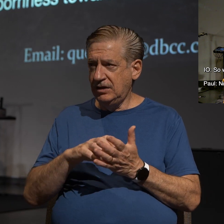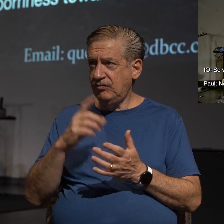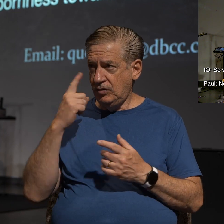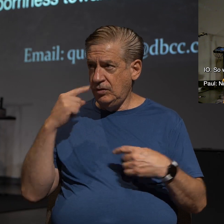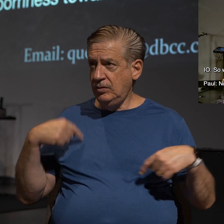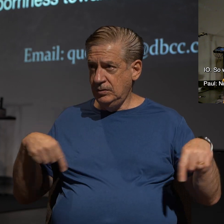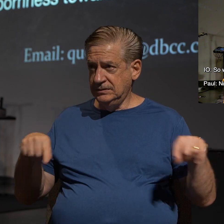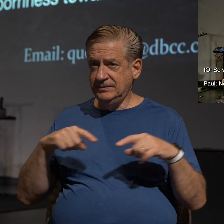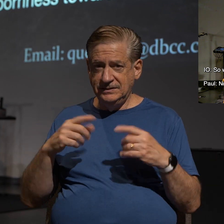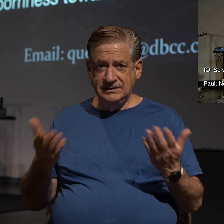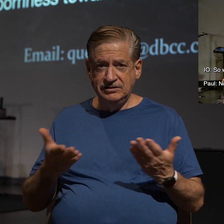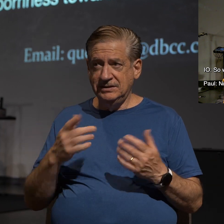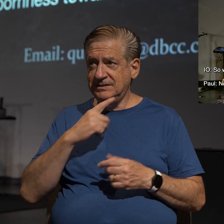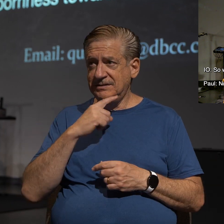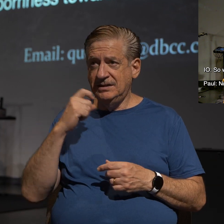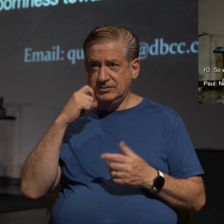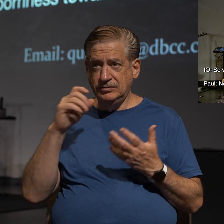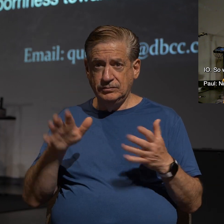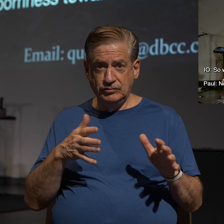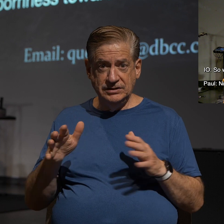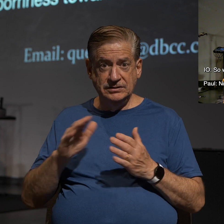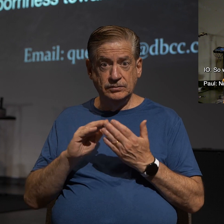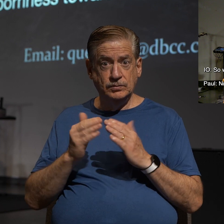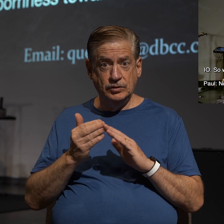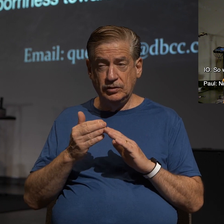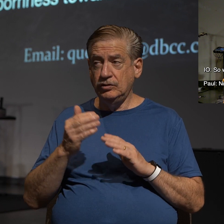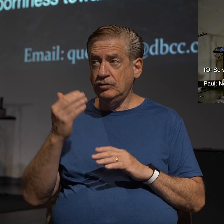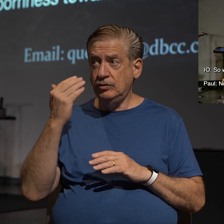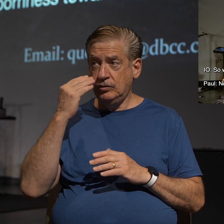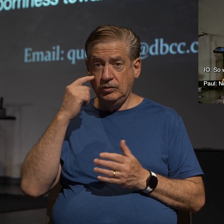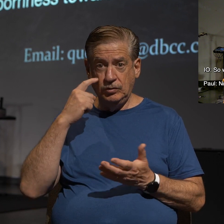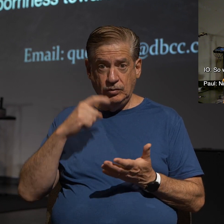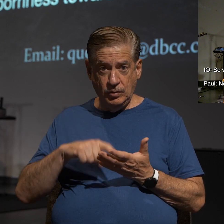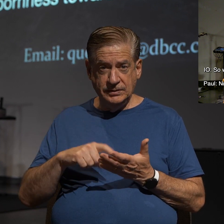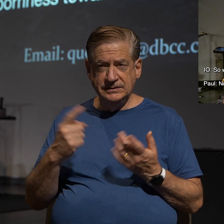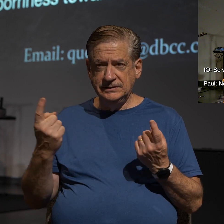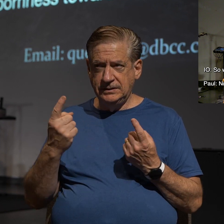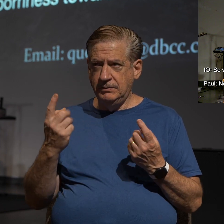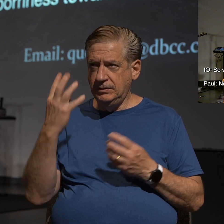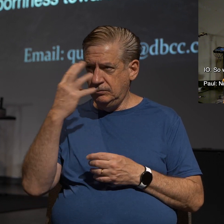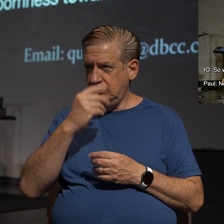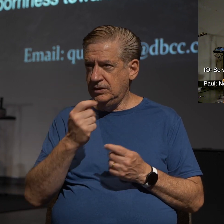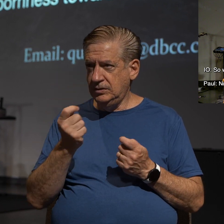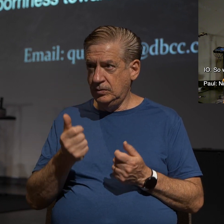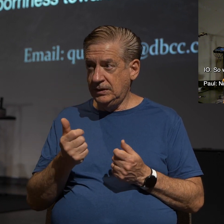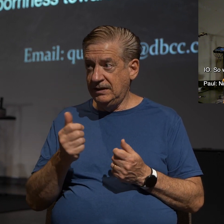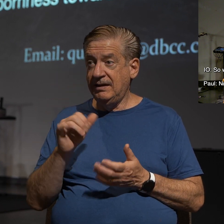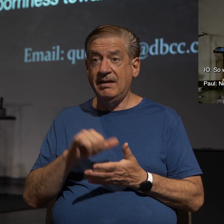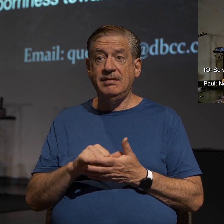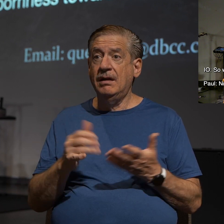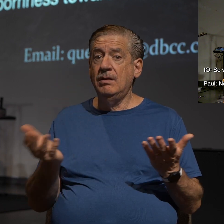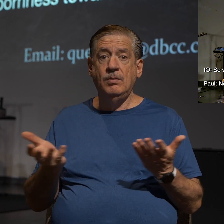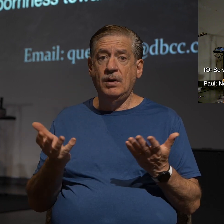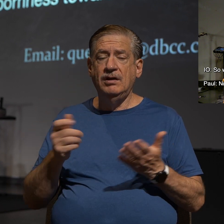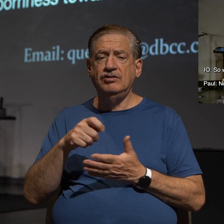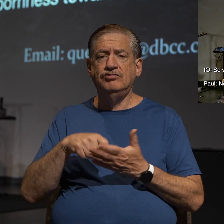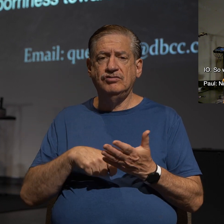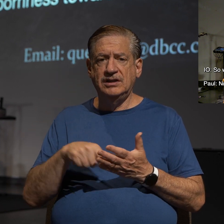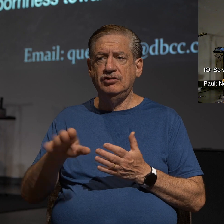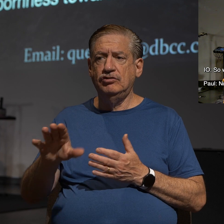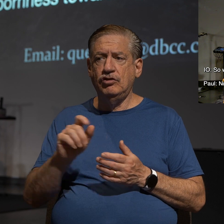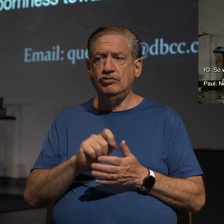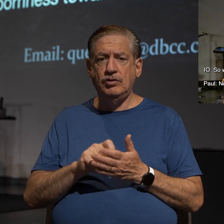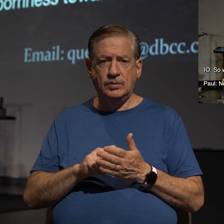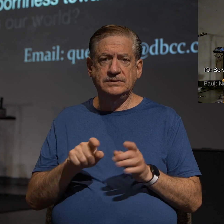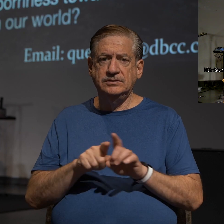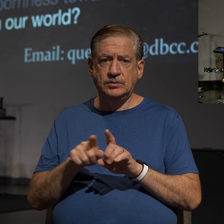here in the Desert Breeze community, we began to notice something pretty quickly. And that was this, and it's written in your notes as well, that